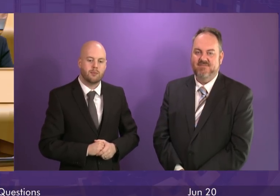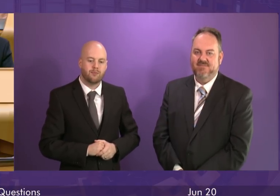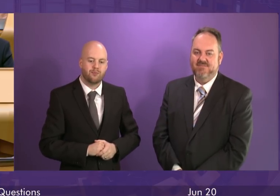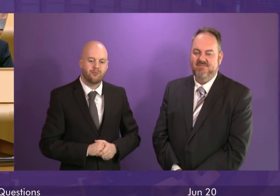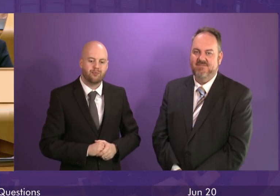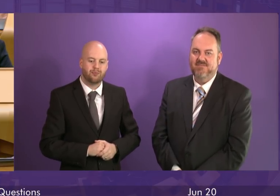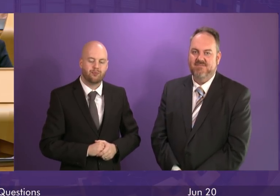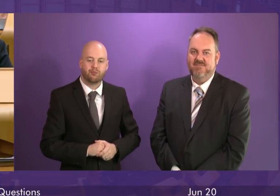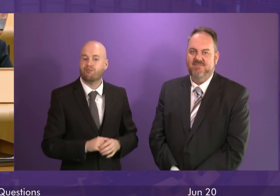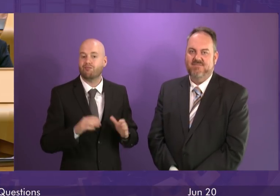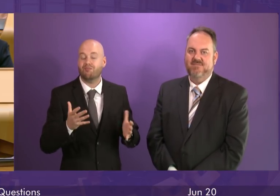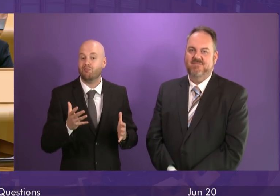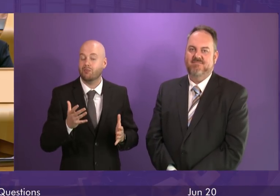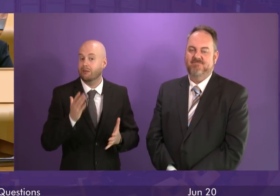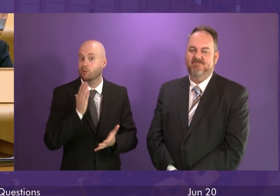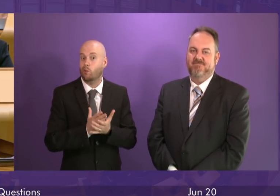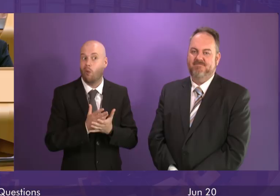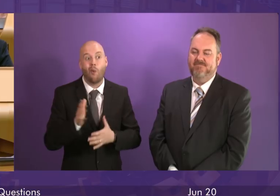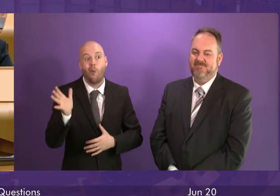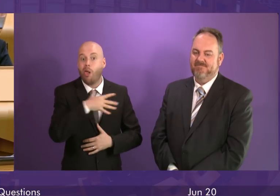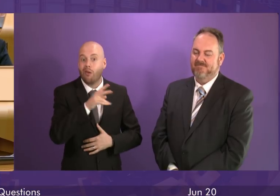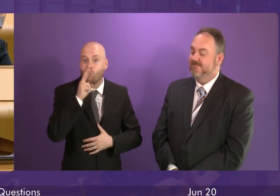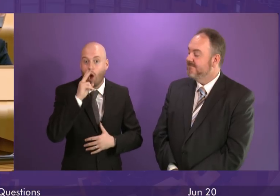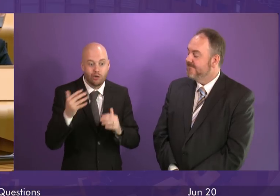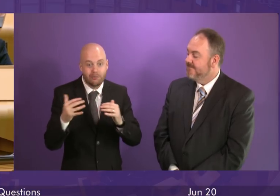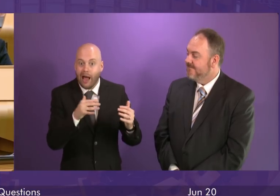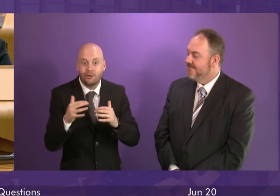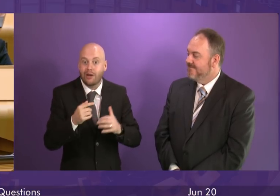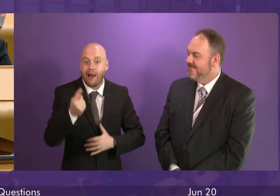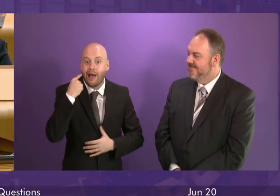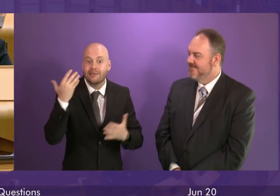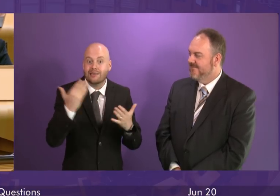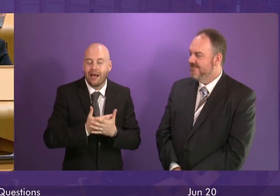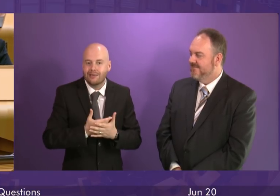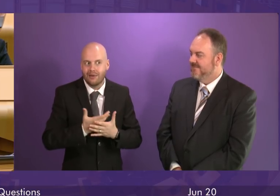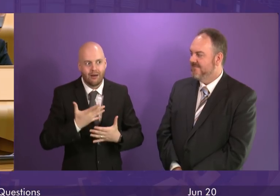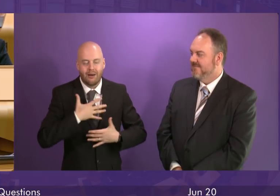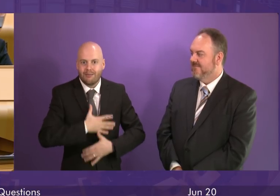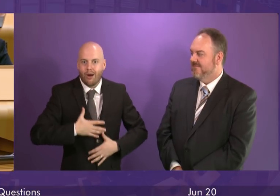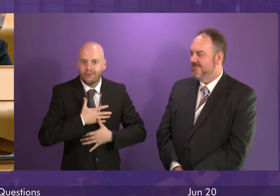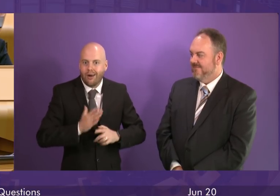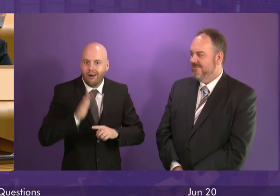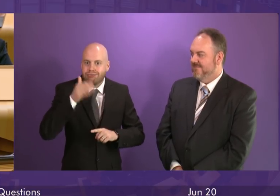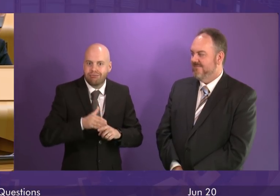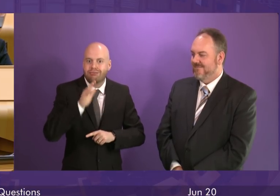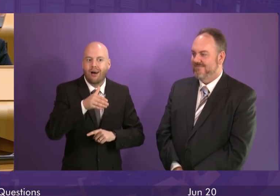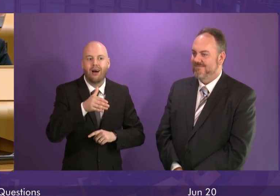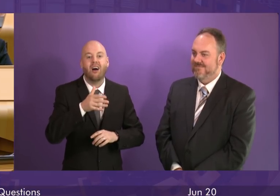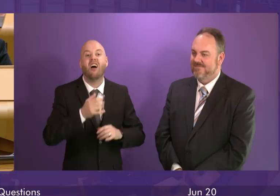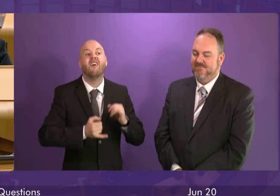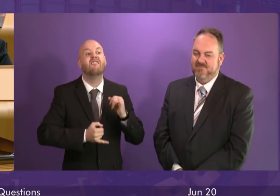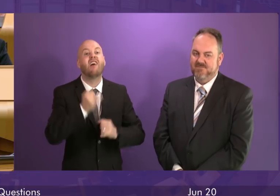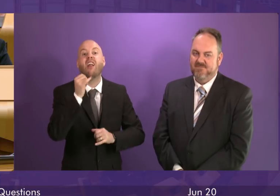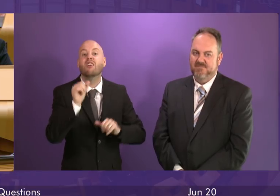Well everyone who watched the match last night will have experienced the rollercoaster emotions and the heartbreak of the final result but